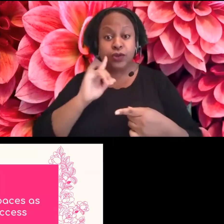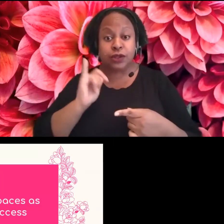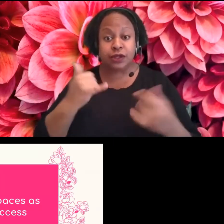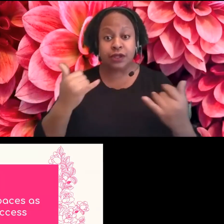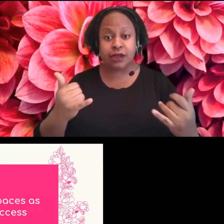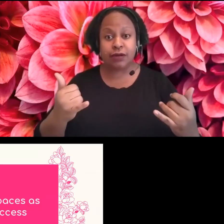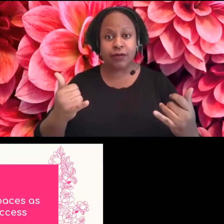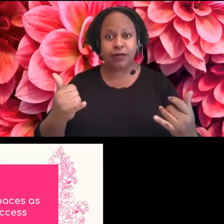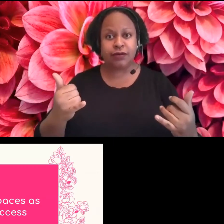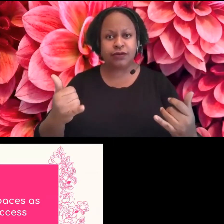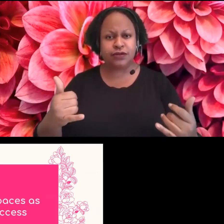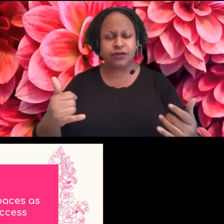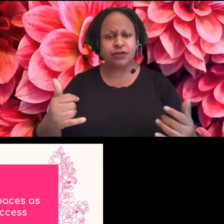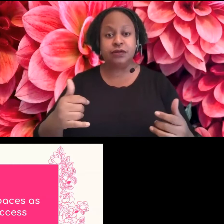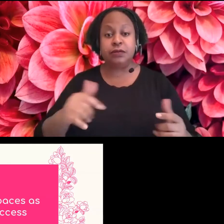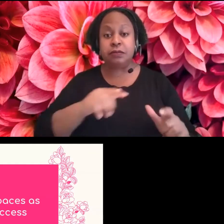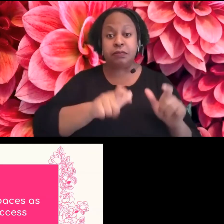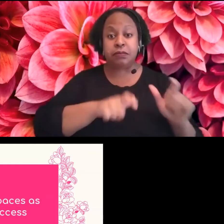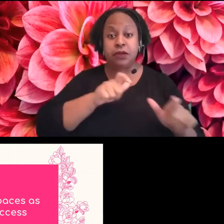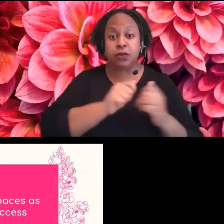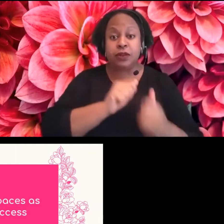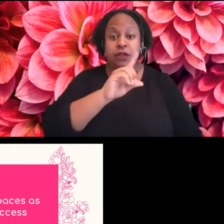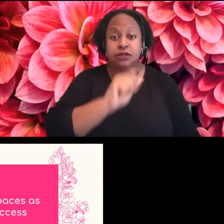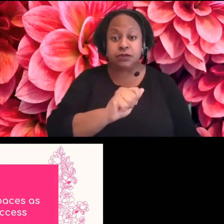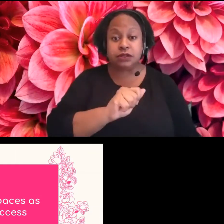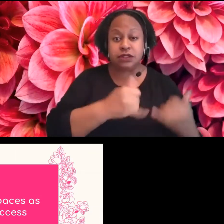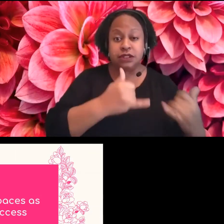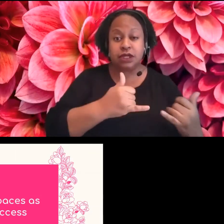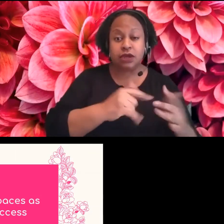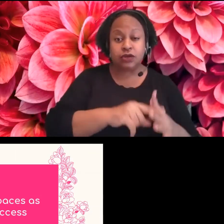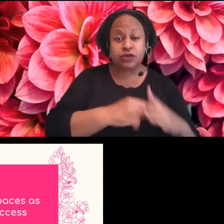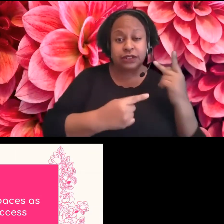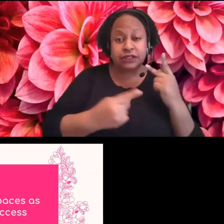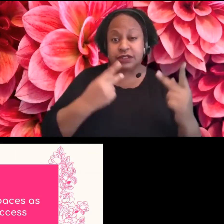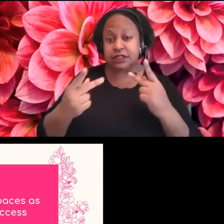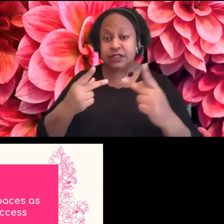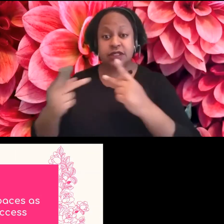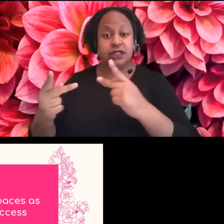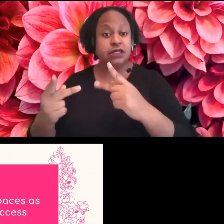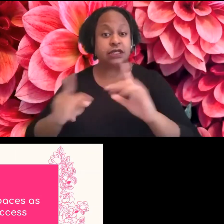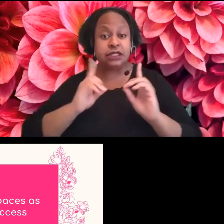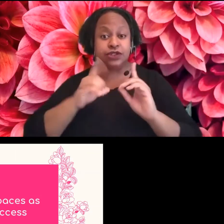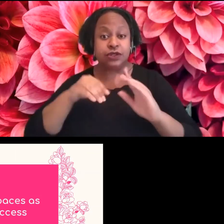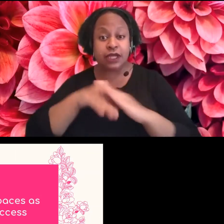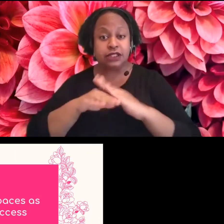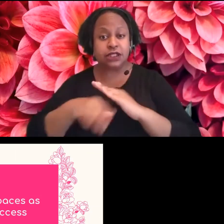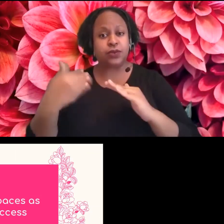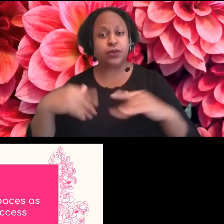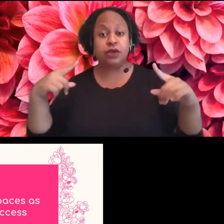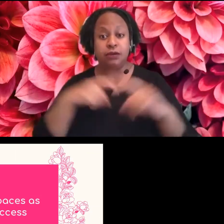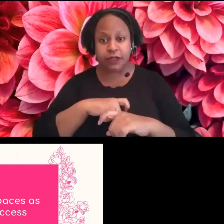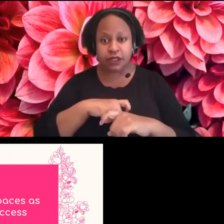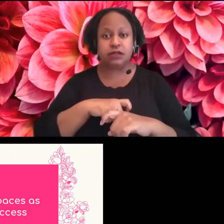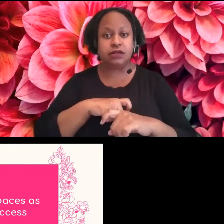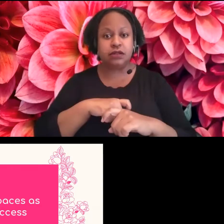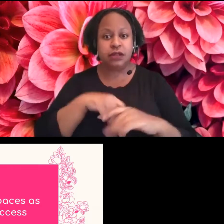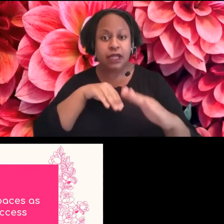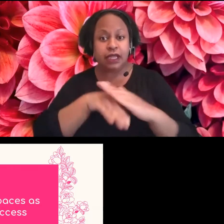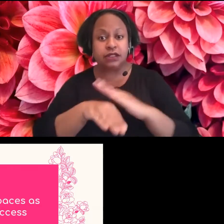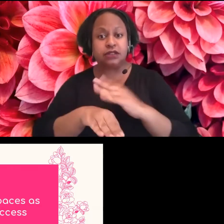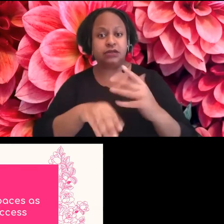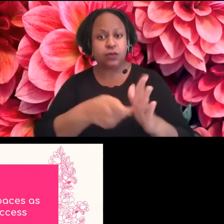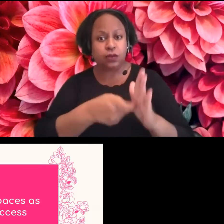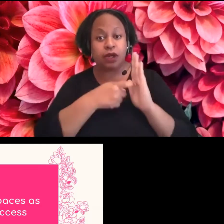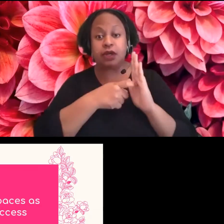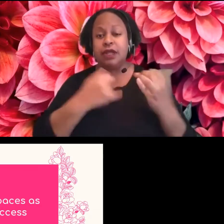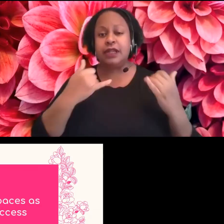starting to see the importance and complexity of digital access, how can we bring a relaxed space to the